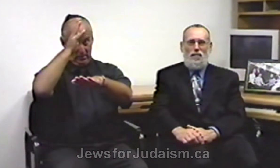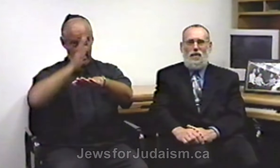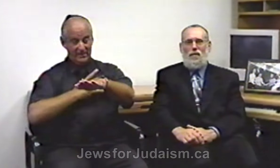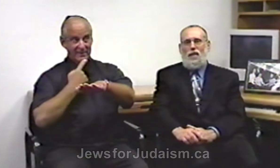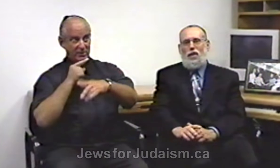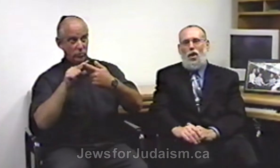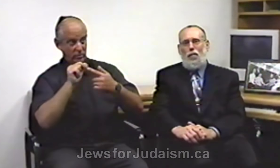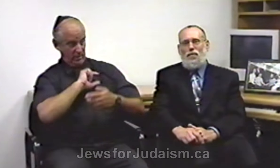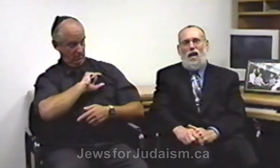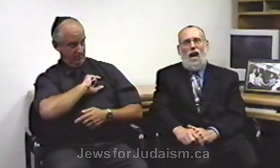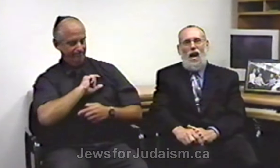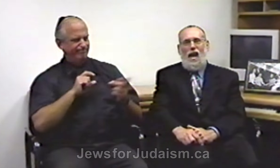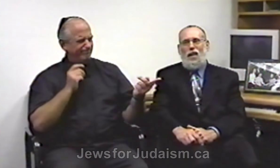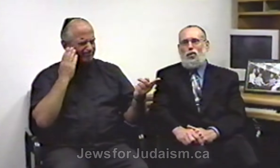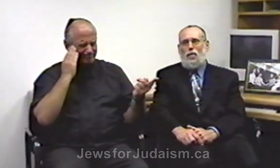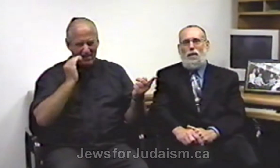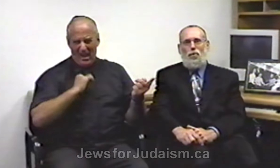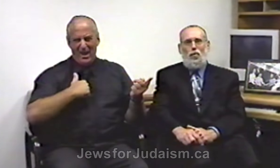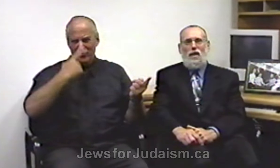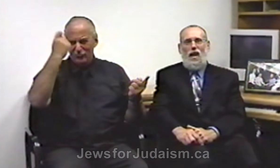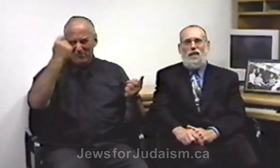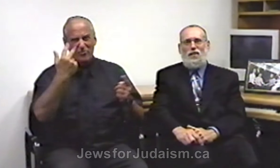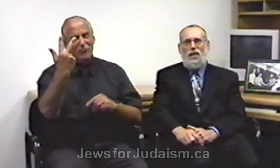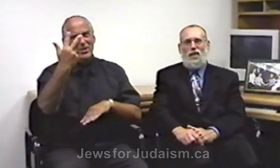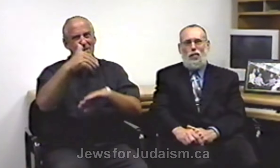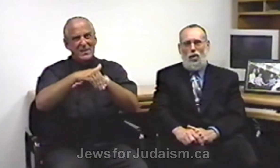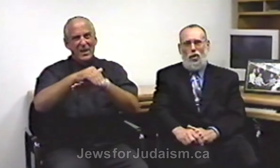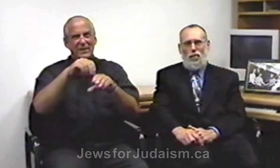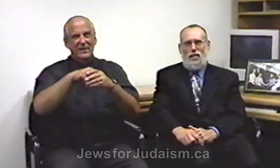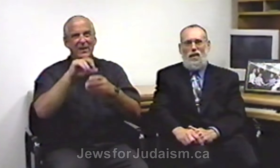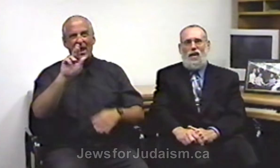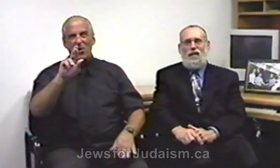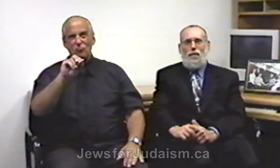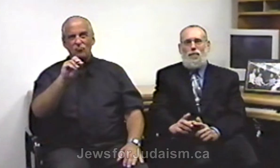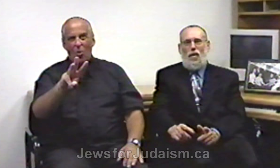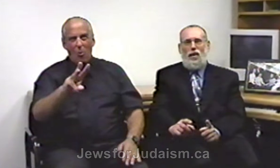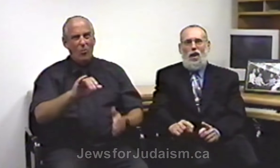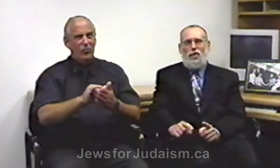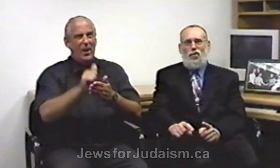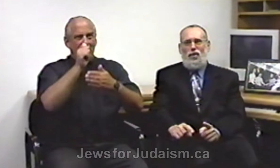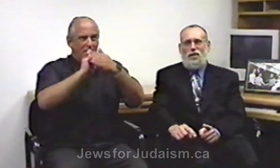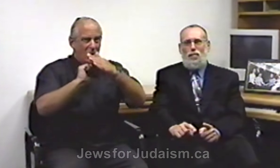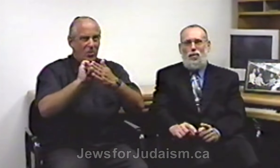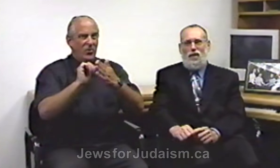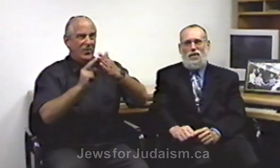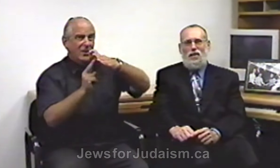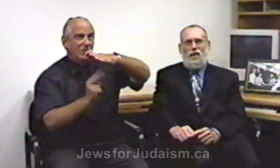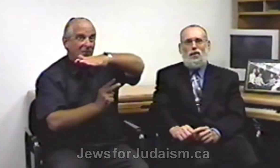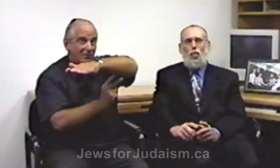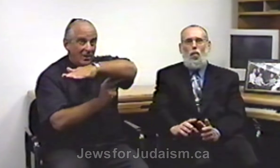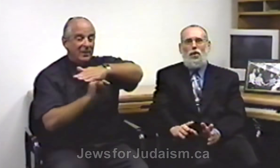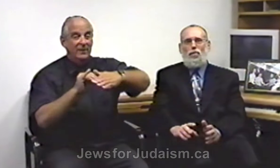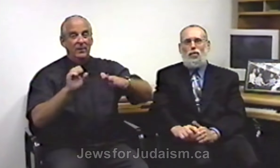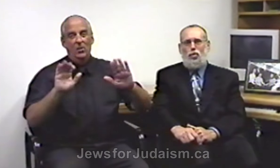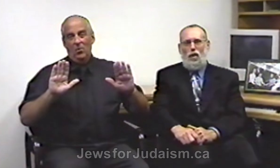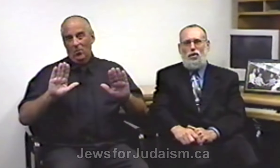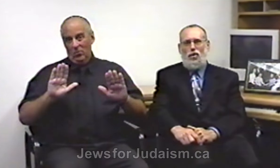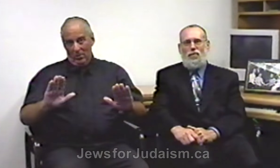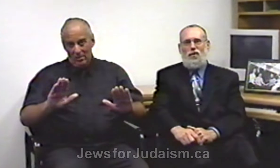you know I had a dream three nights in a row that buried under this bridge is a wonderful treasure of